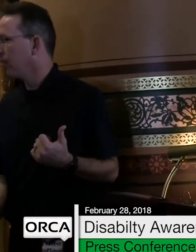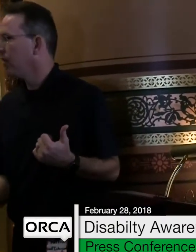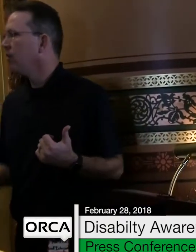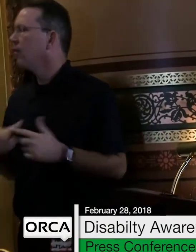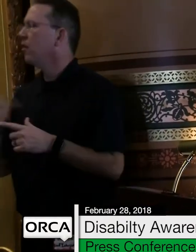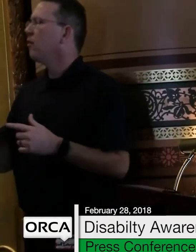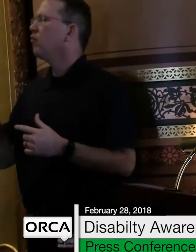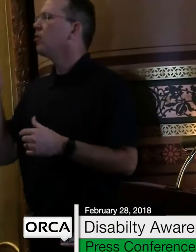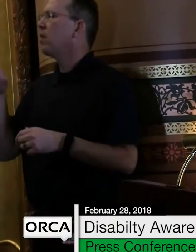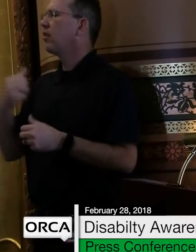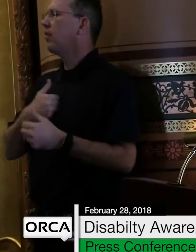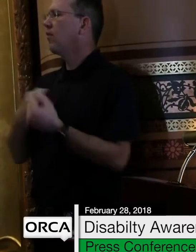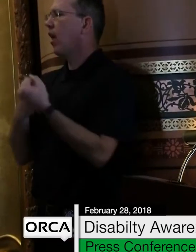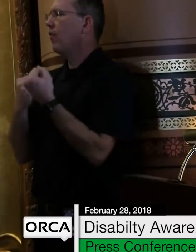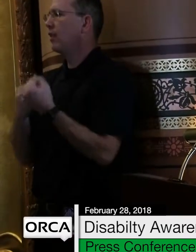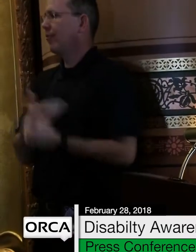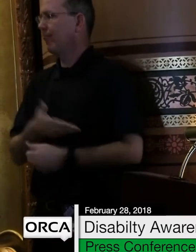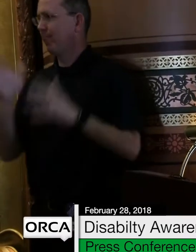It's my job.